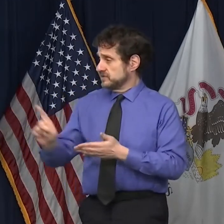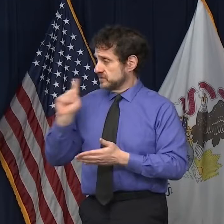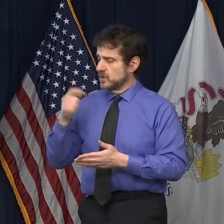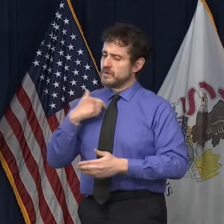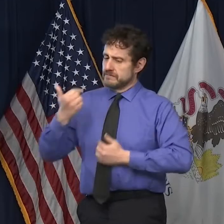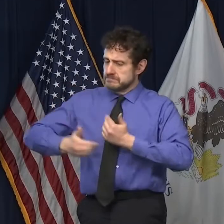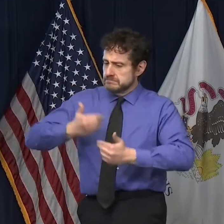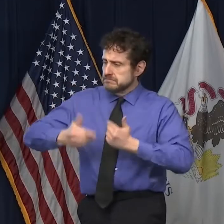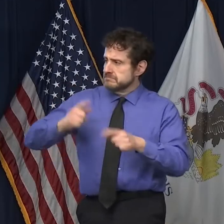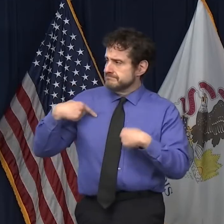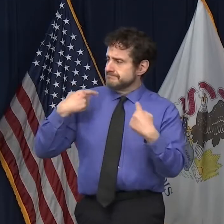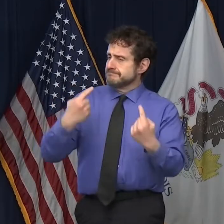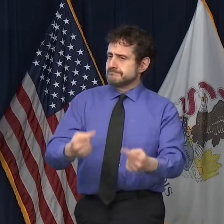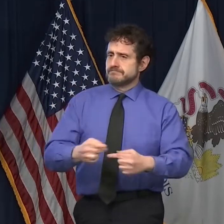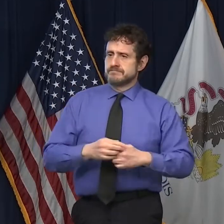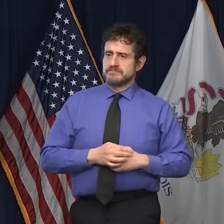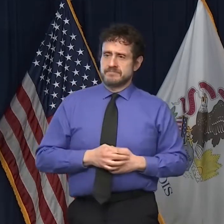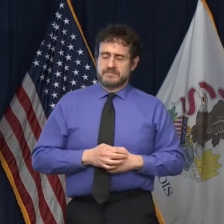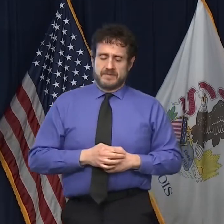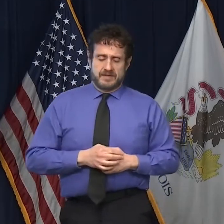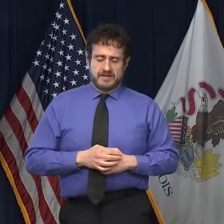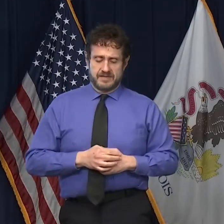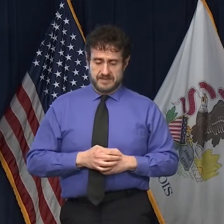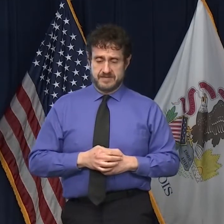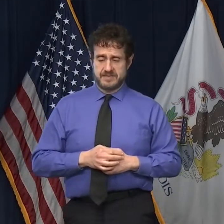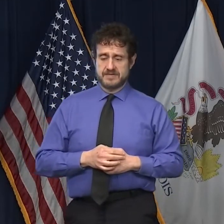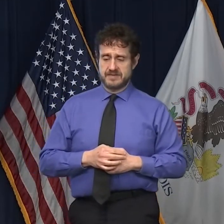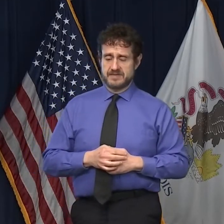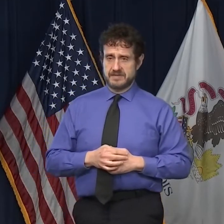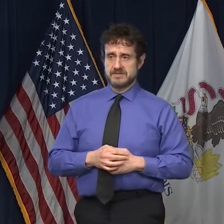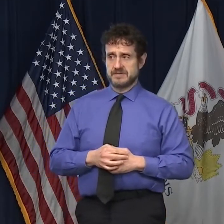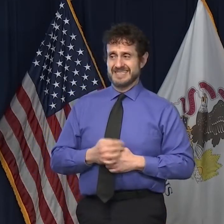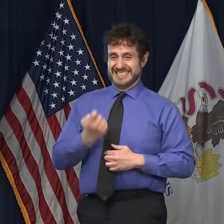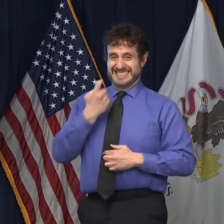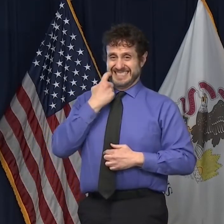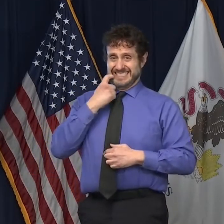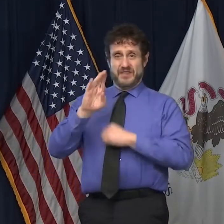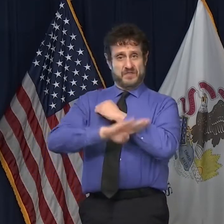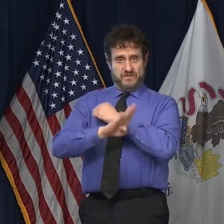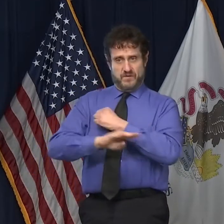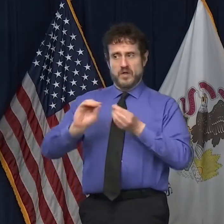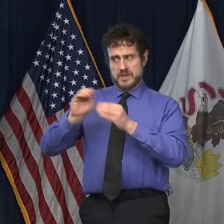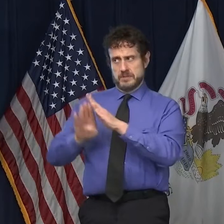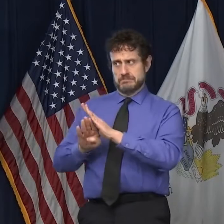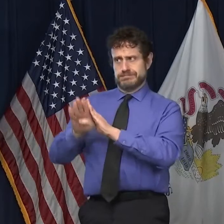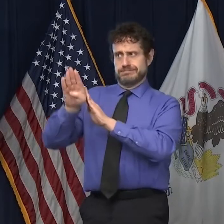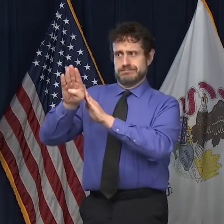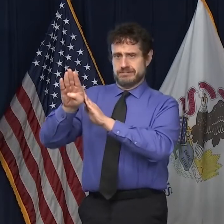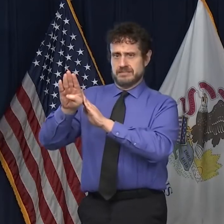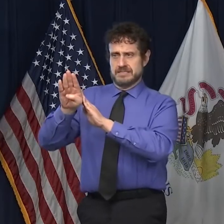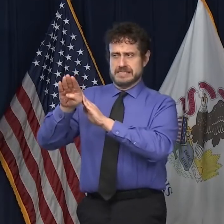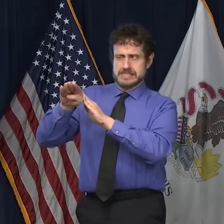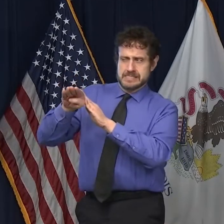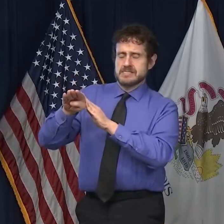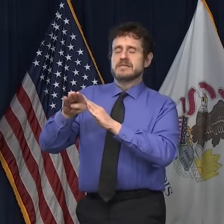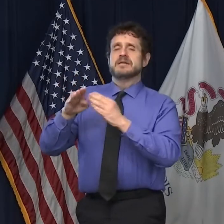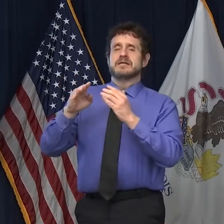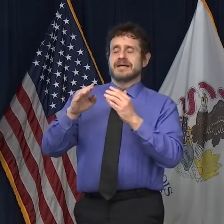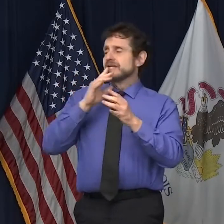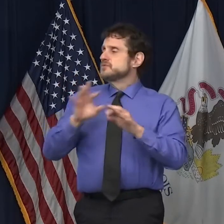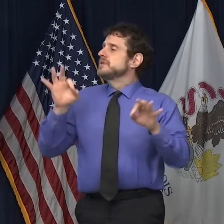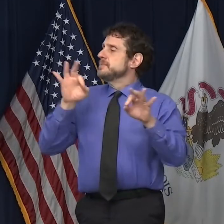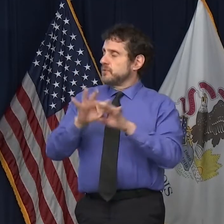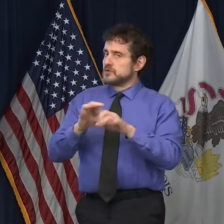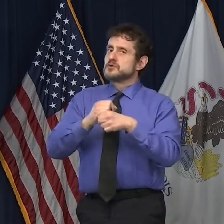you know, since the surge hit us, it's important for us to get the right